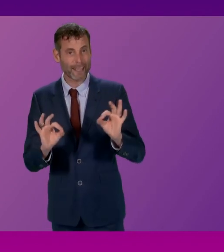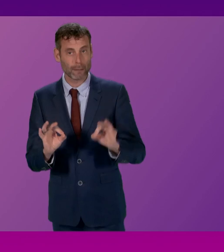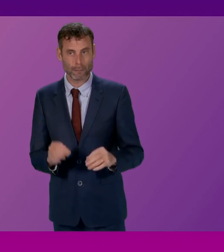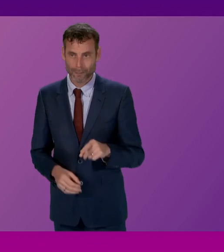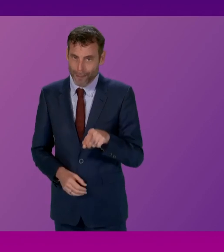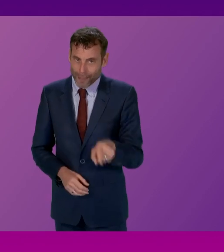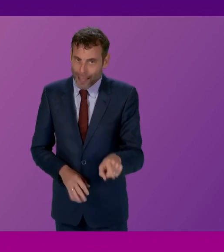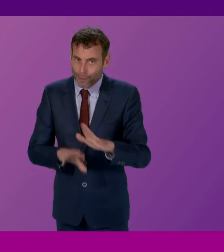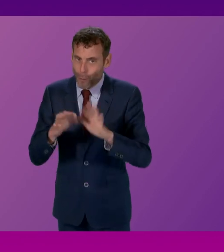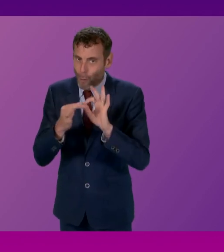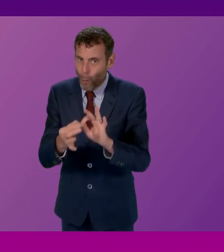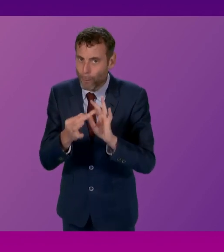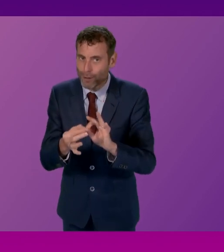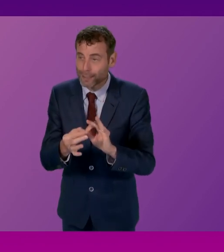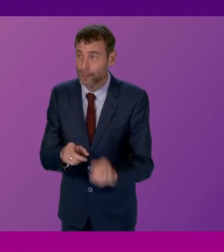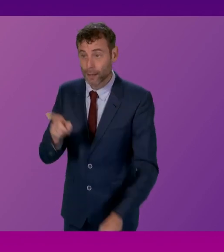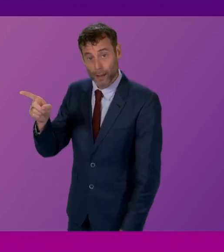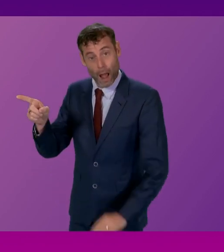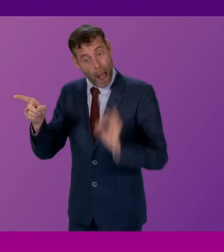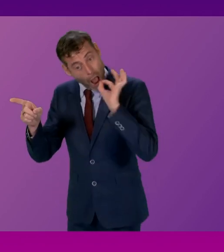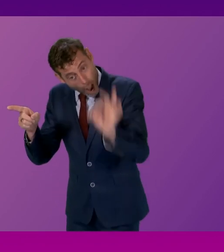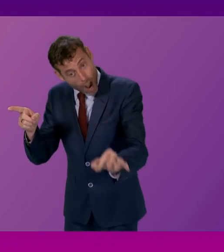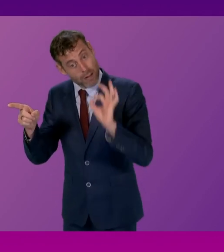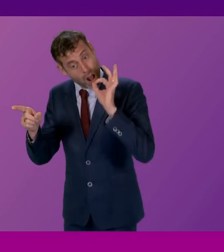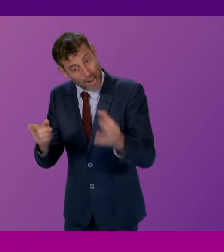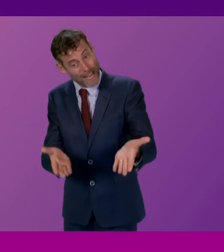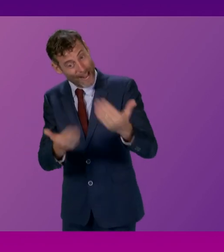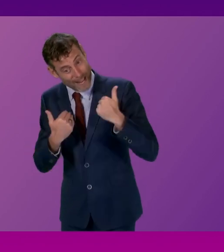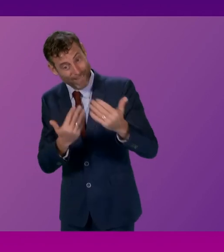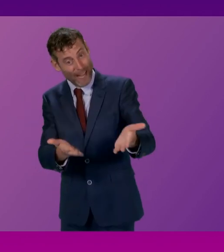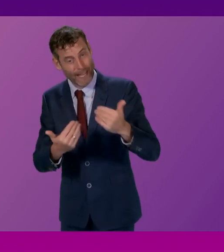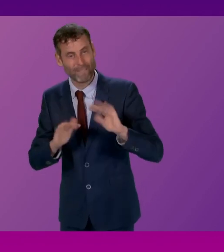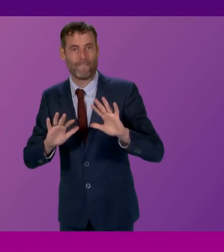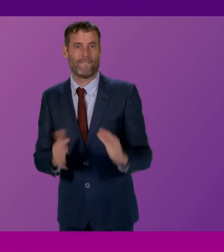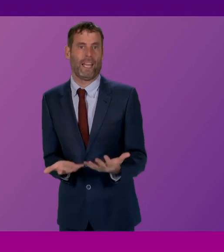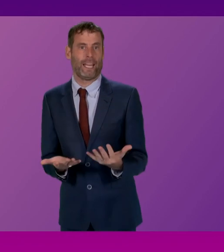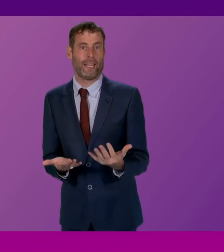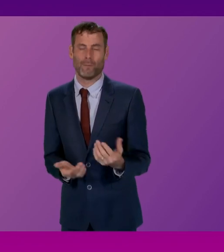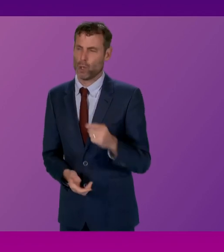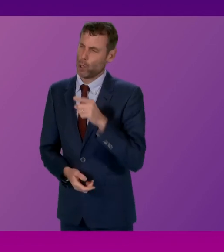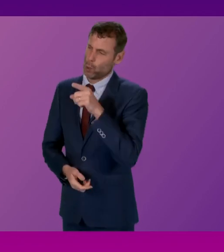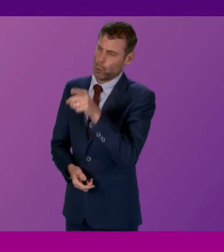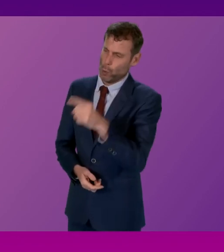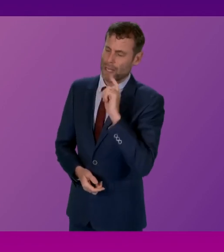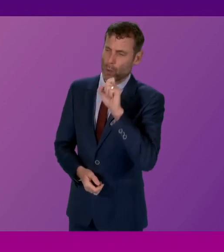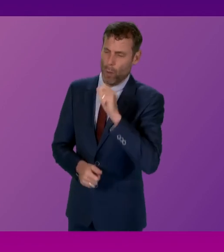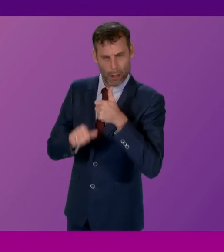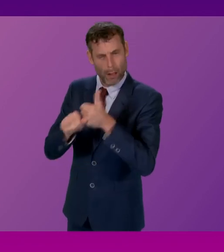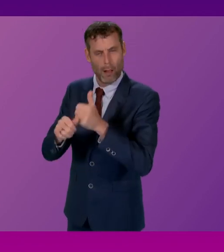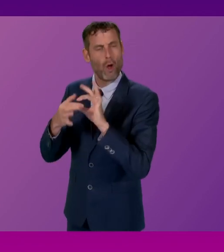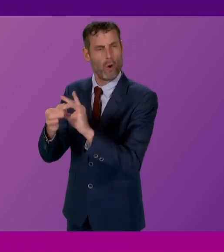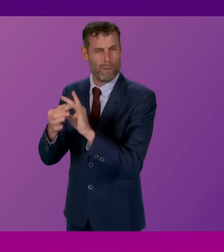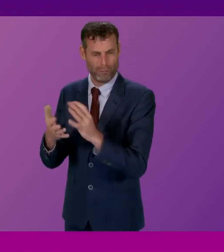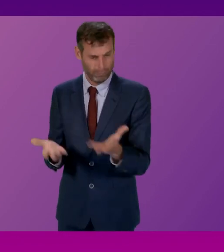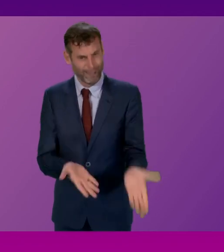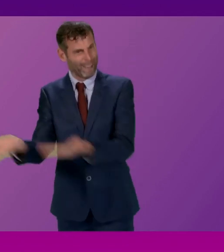said they have not received what they asked for from the Scottish government. And the Scottish government does have record management policies